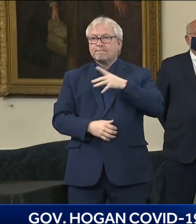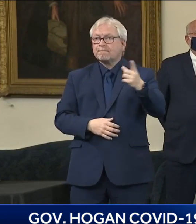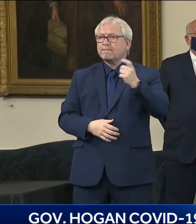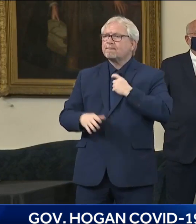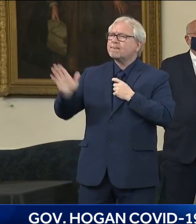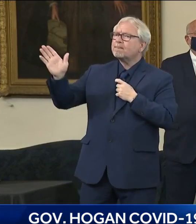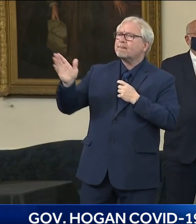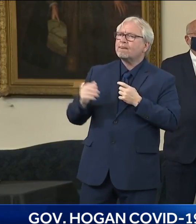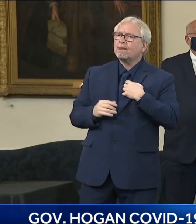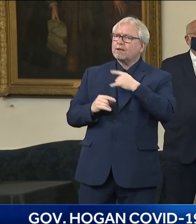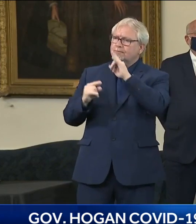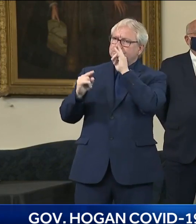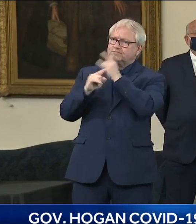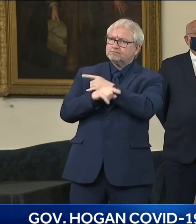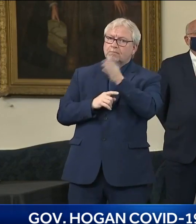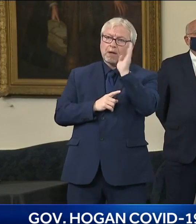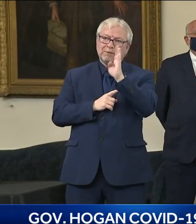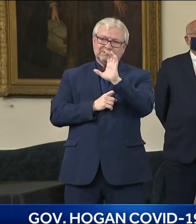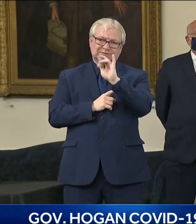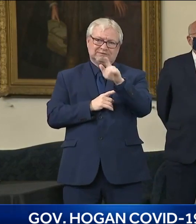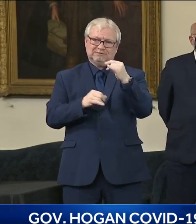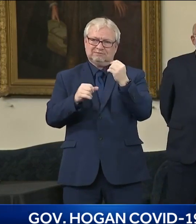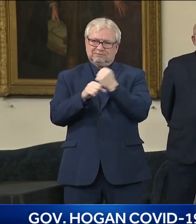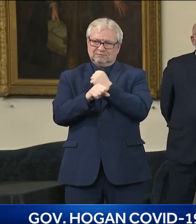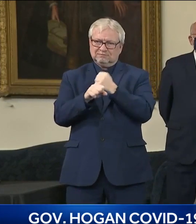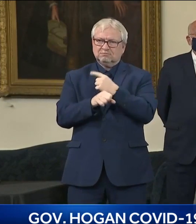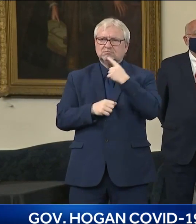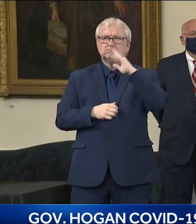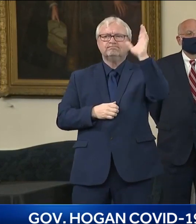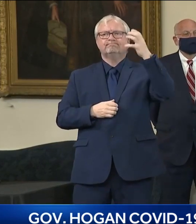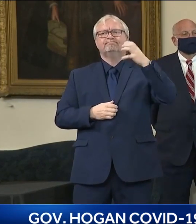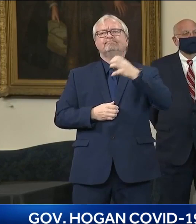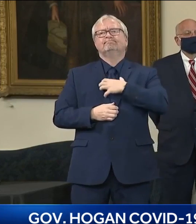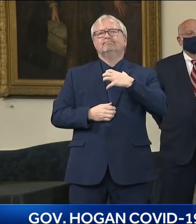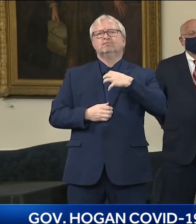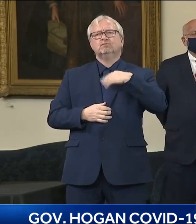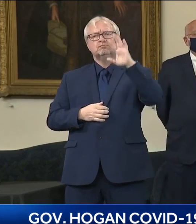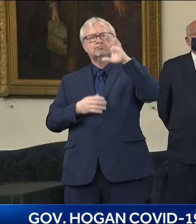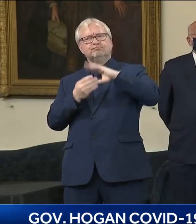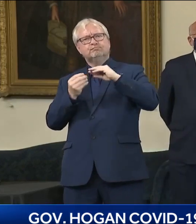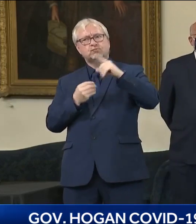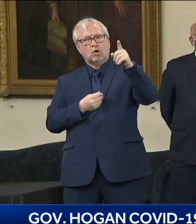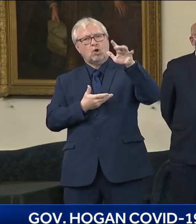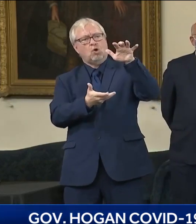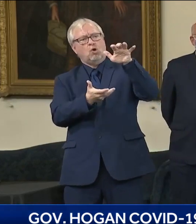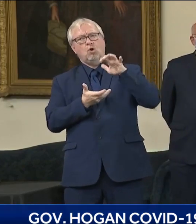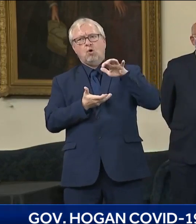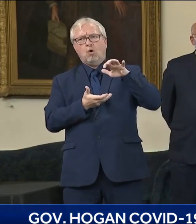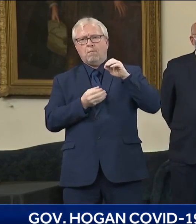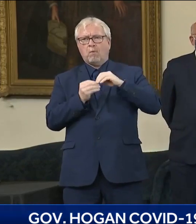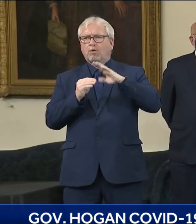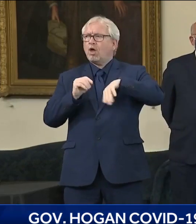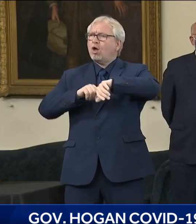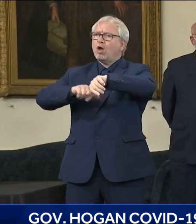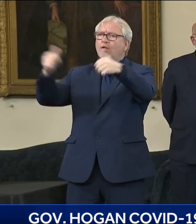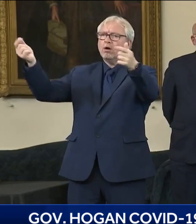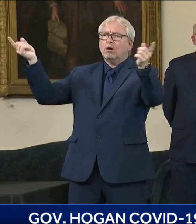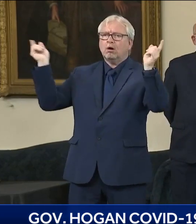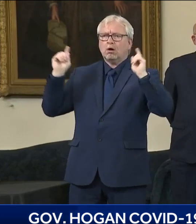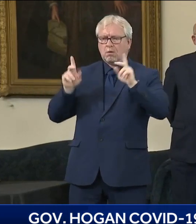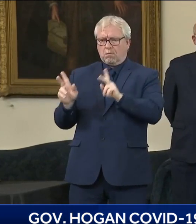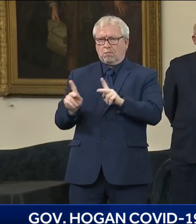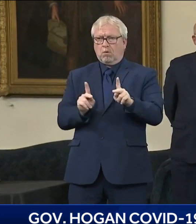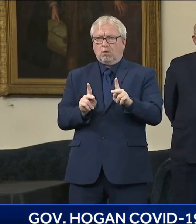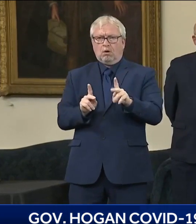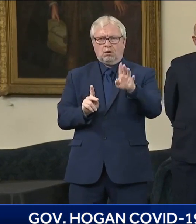showed the city residents were lagging and your department has made some corrective actions to try and get some more shots to people in the city. So what did you really